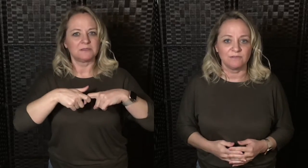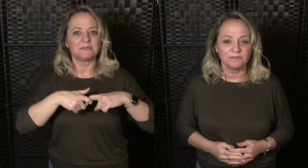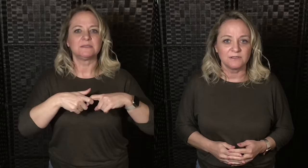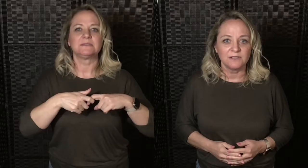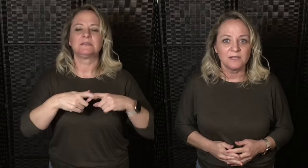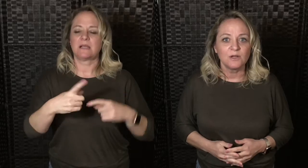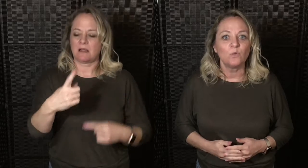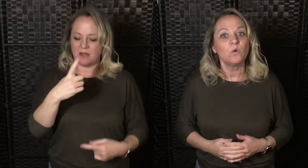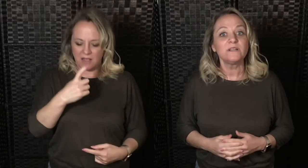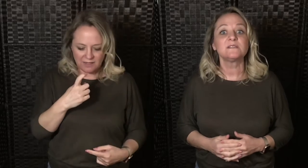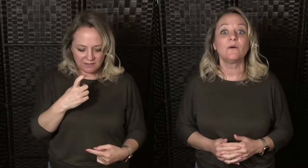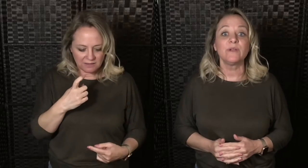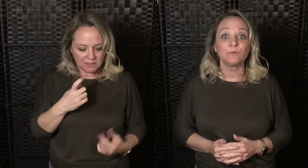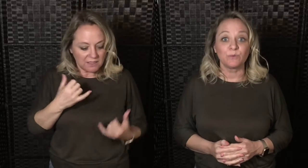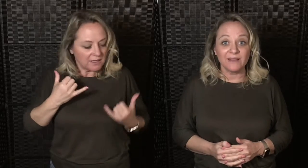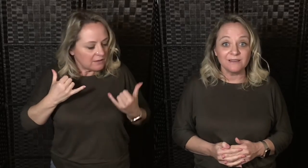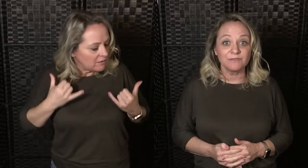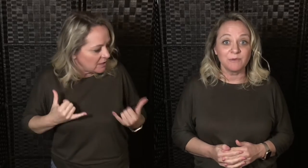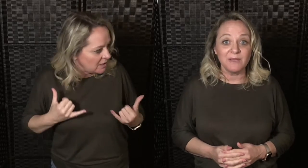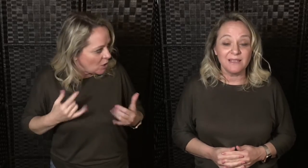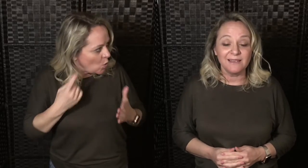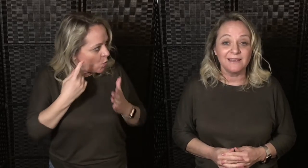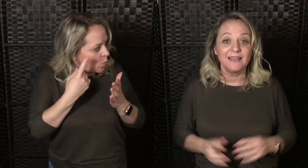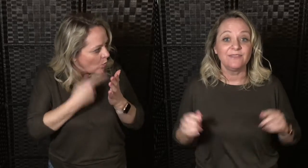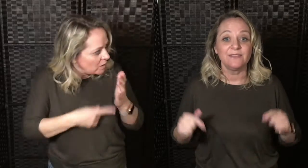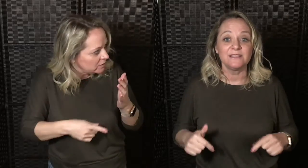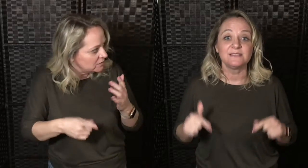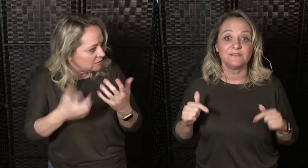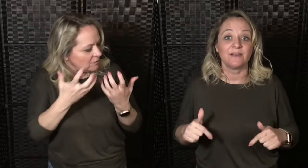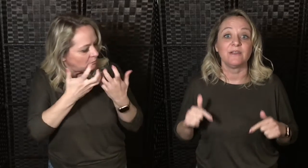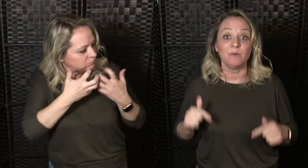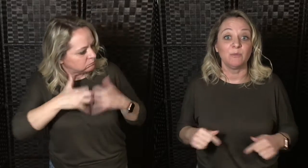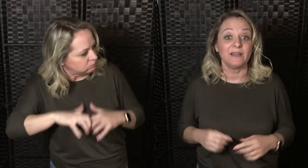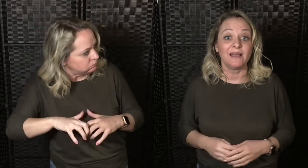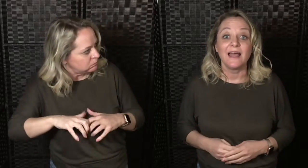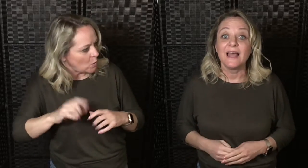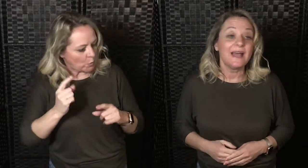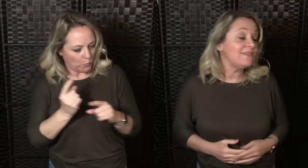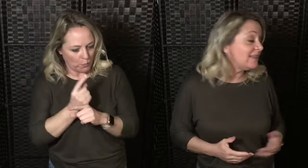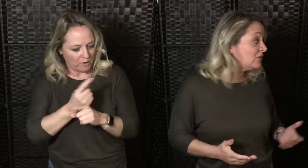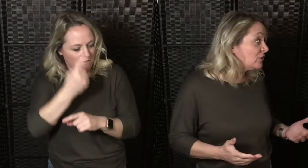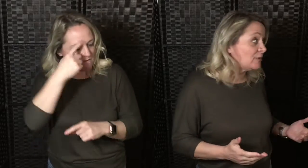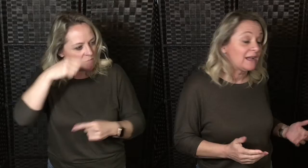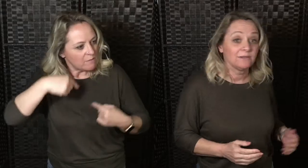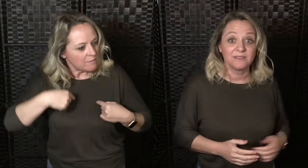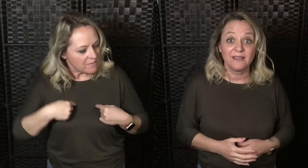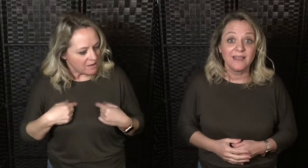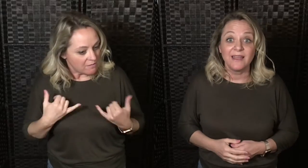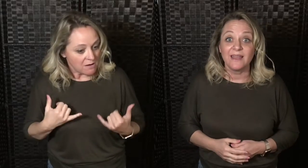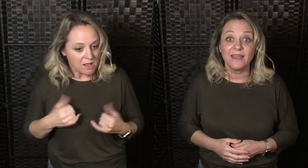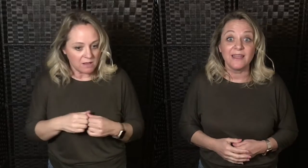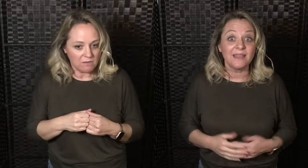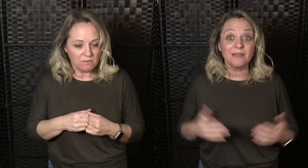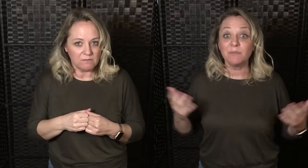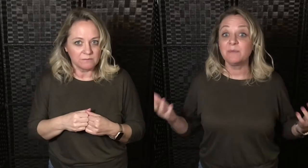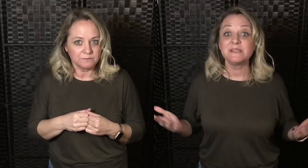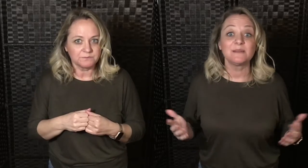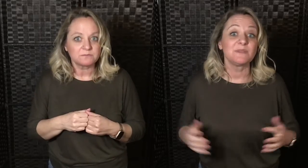what is going right for me in this very moment? And then look around. It might be something